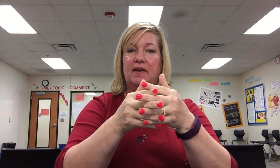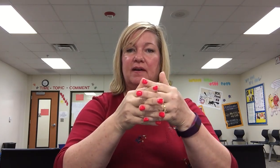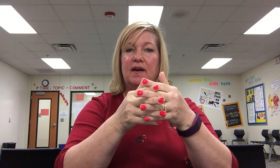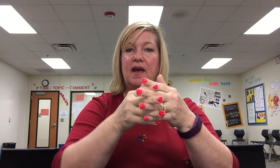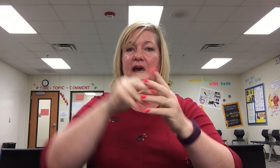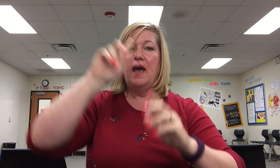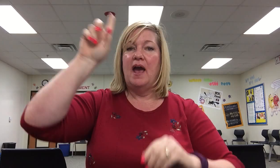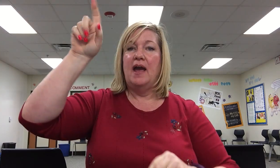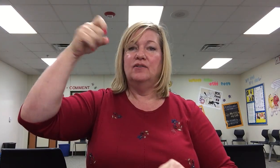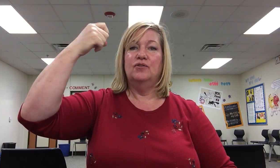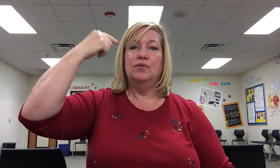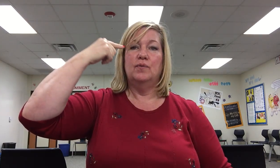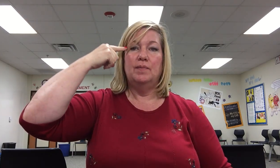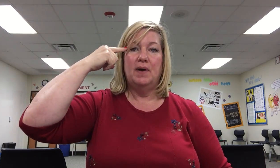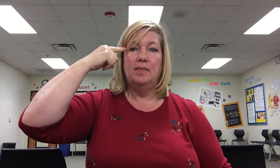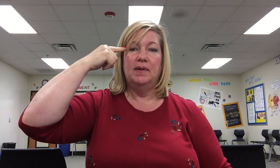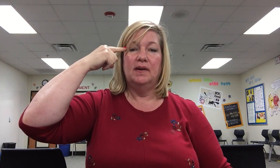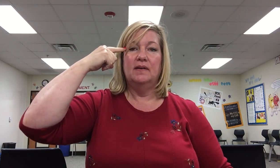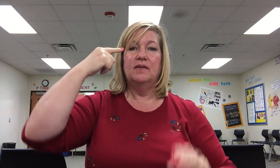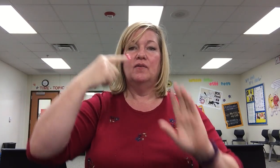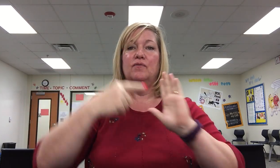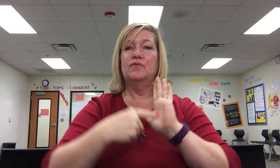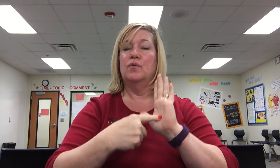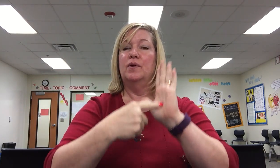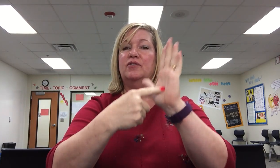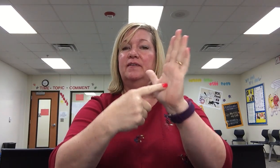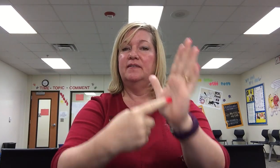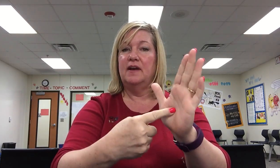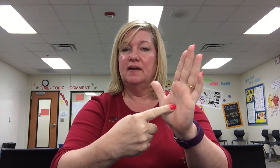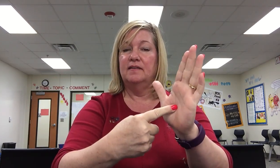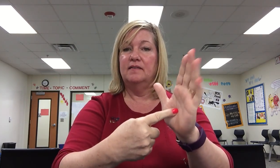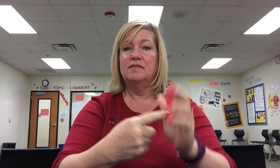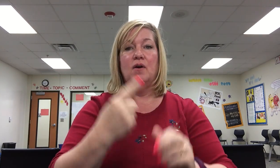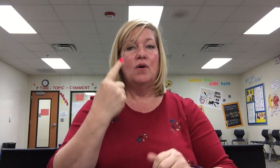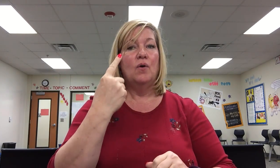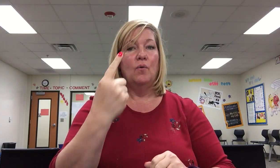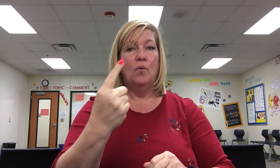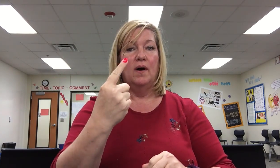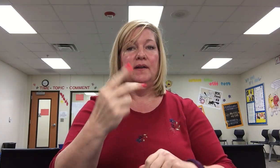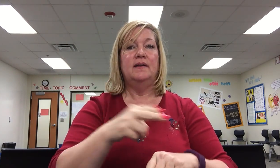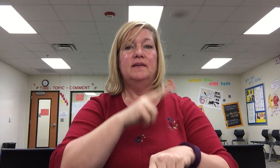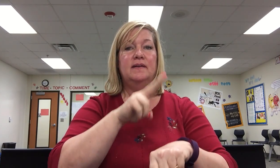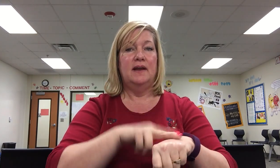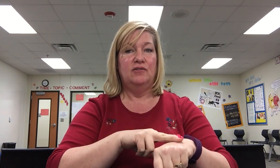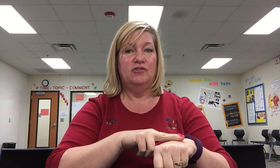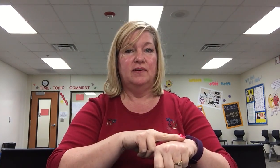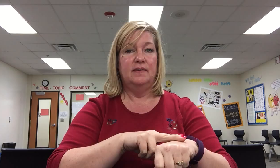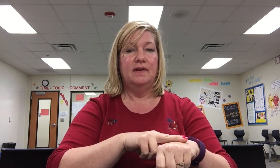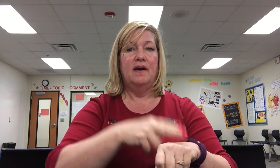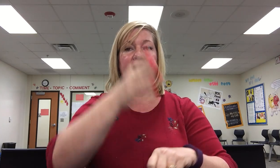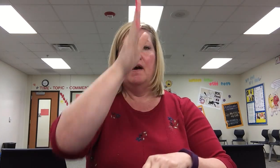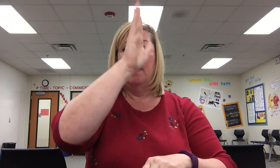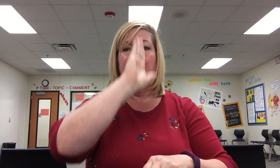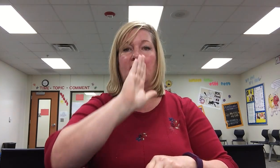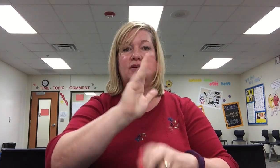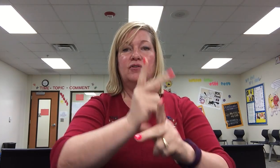and to the republic for which it stands, one nation, under